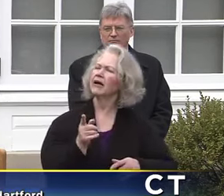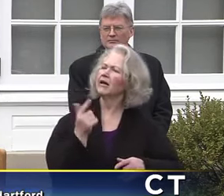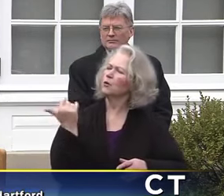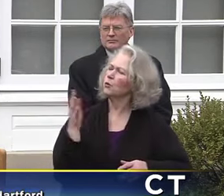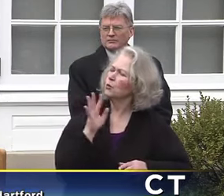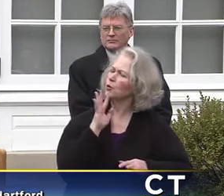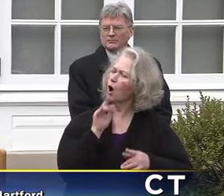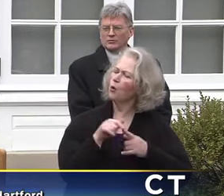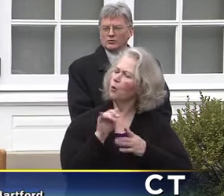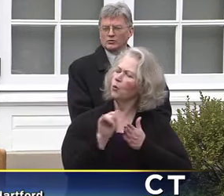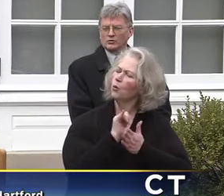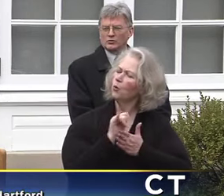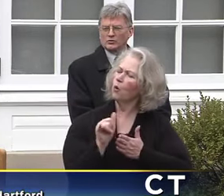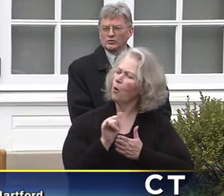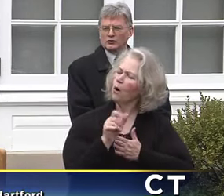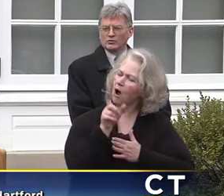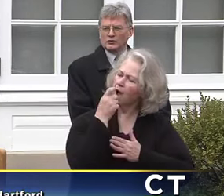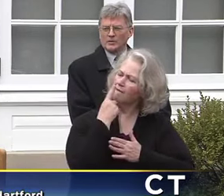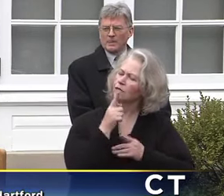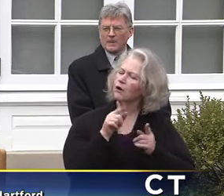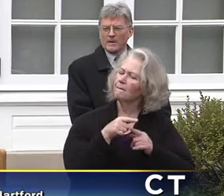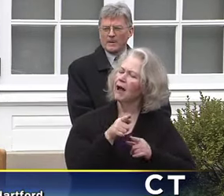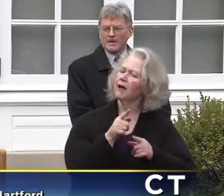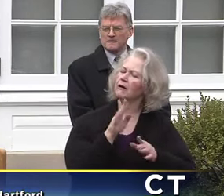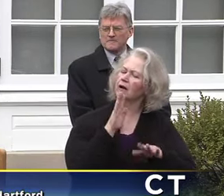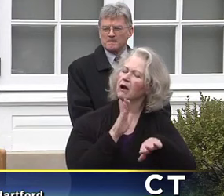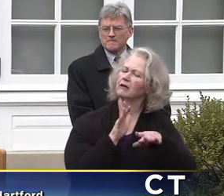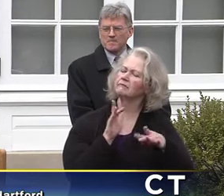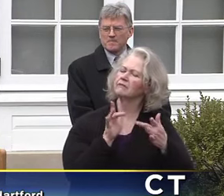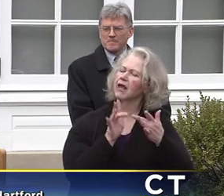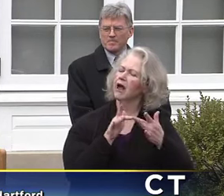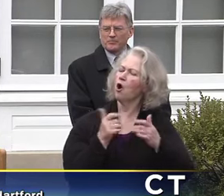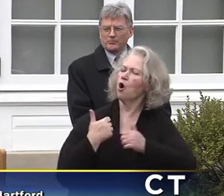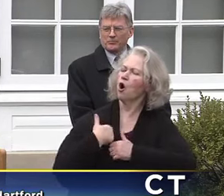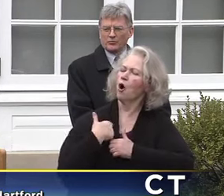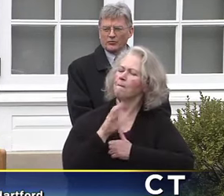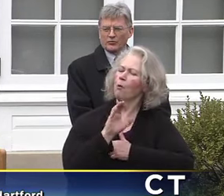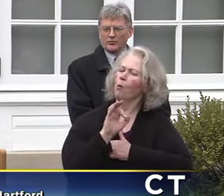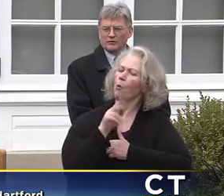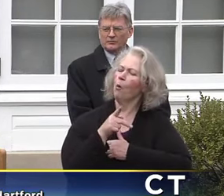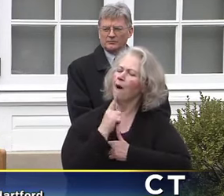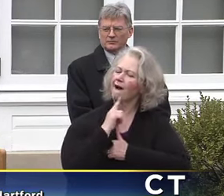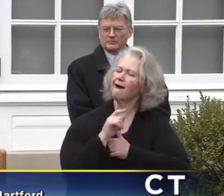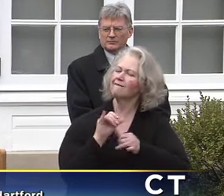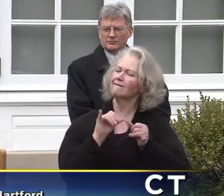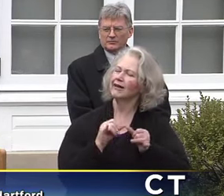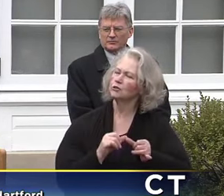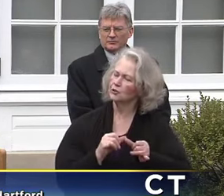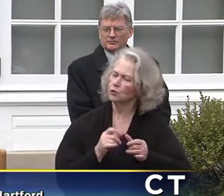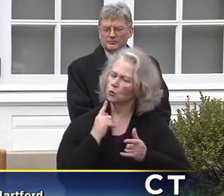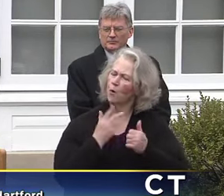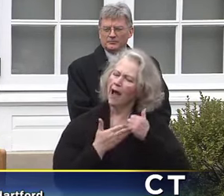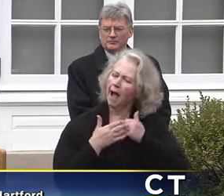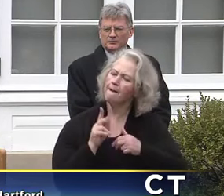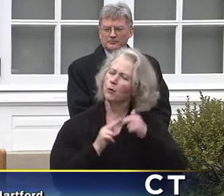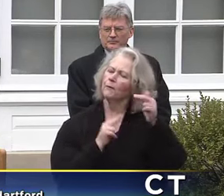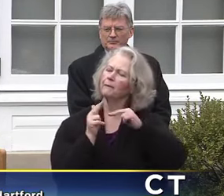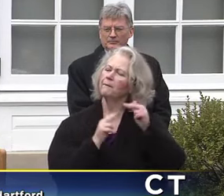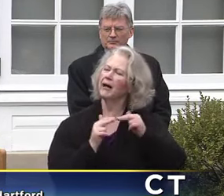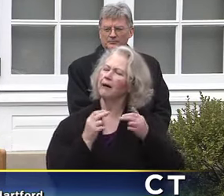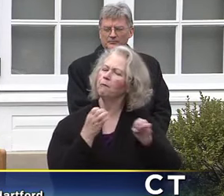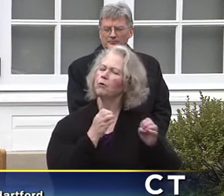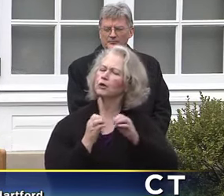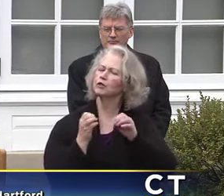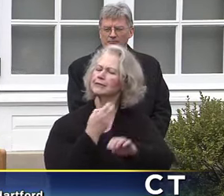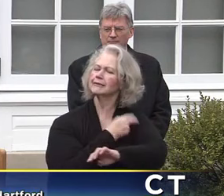about his call for the Army engineers to build a lot more hospital space. He's calling on the federal government to do that. And the